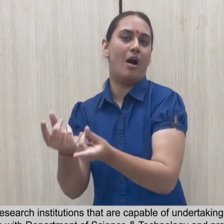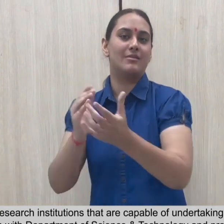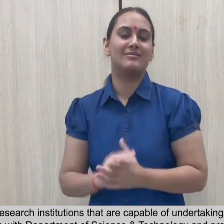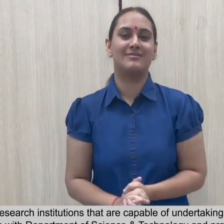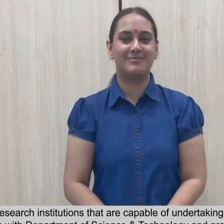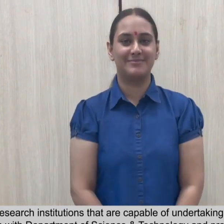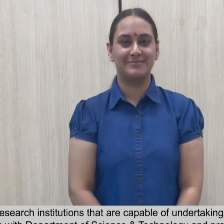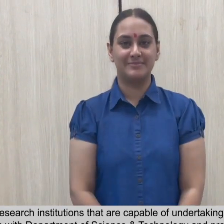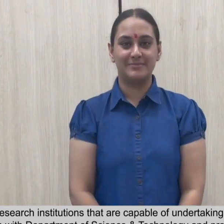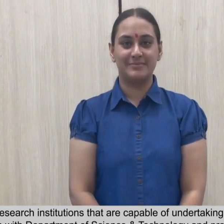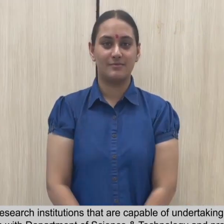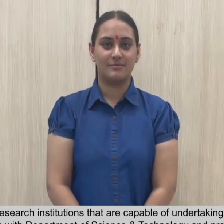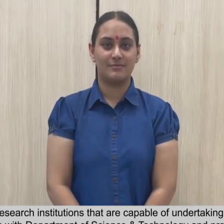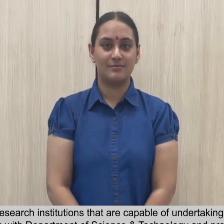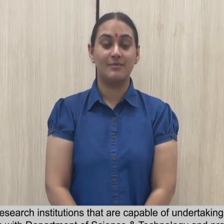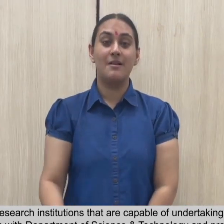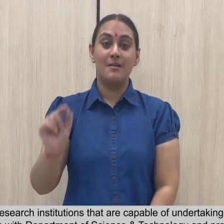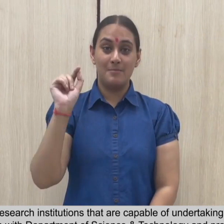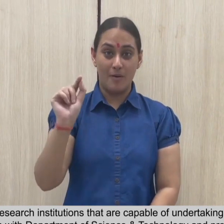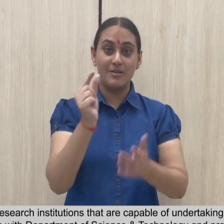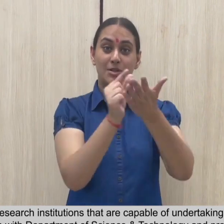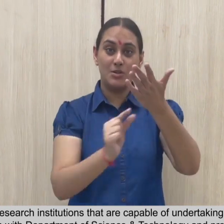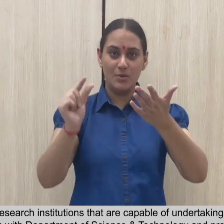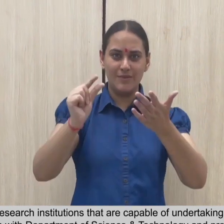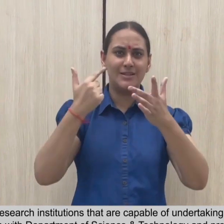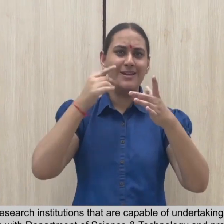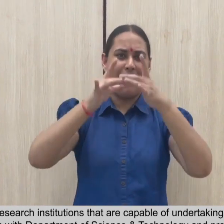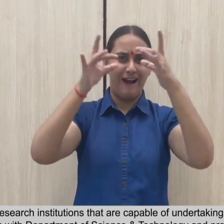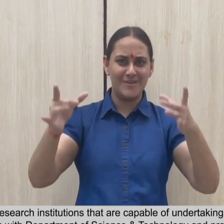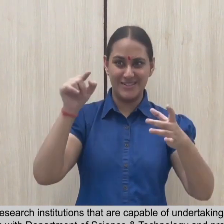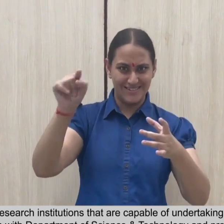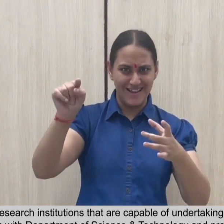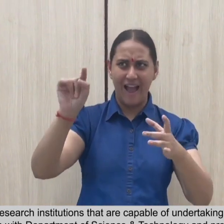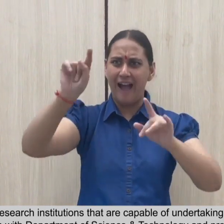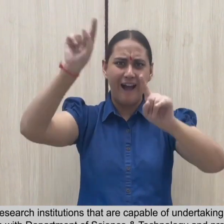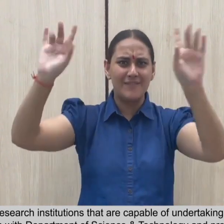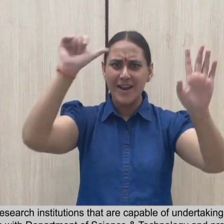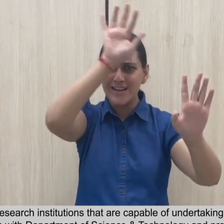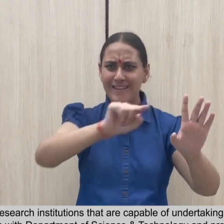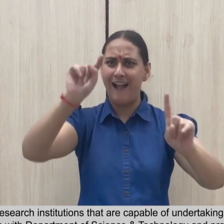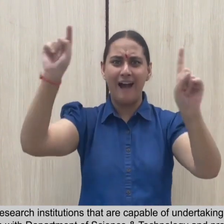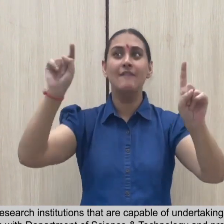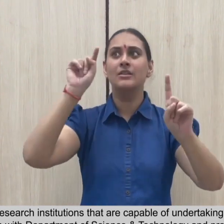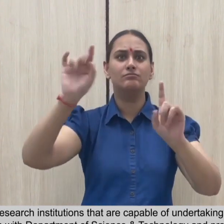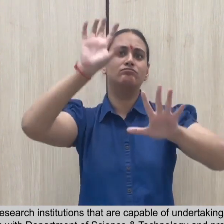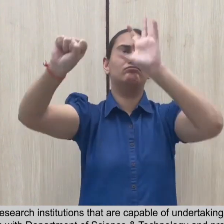institutions that are capable of undertaking quality research in disability sector in consultation